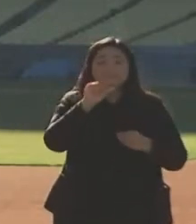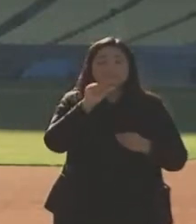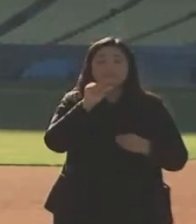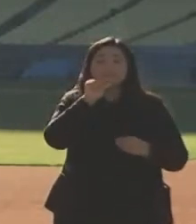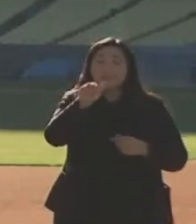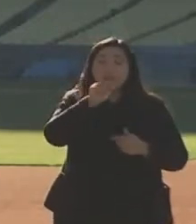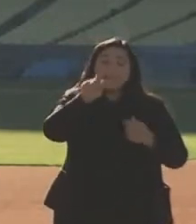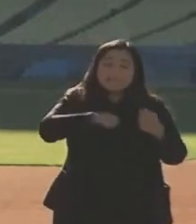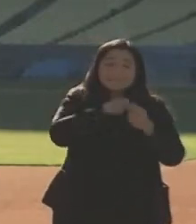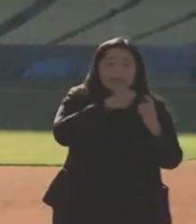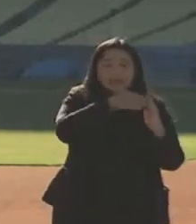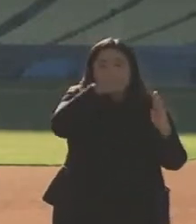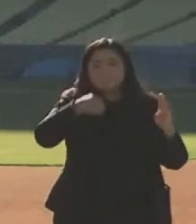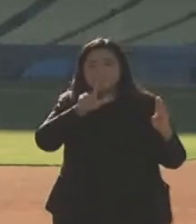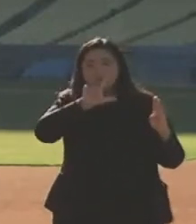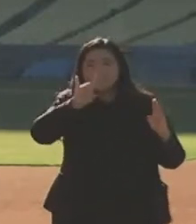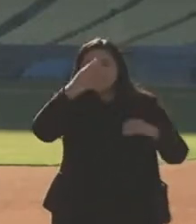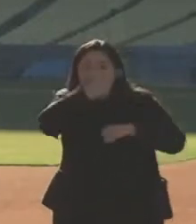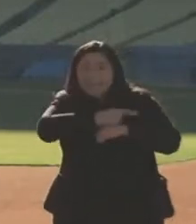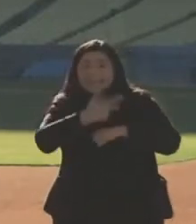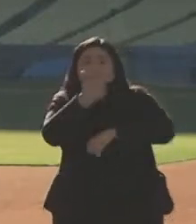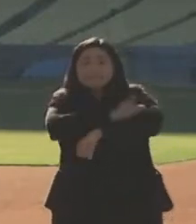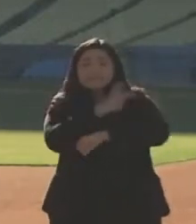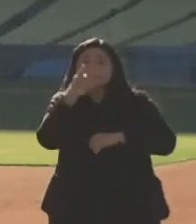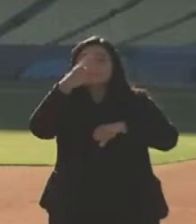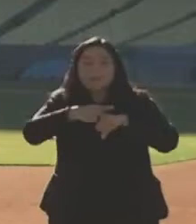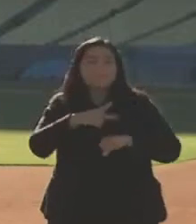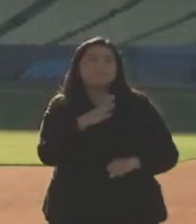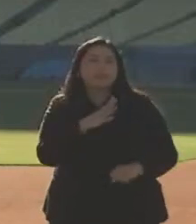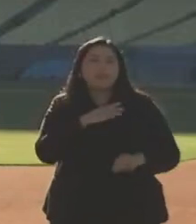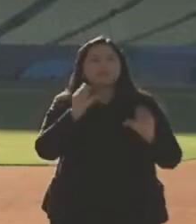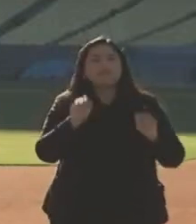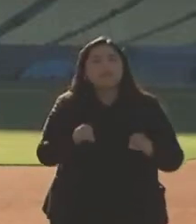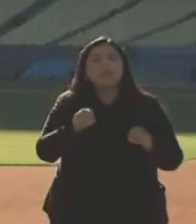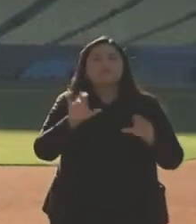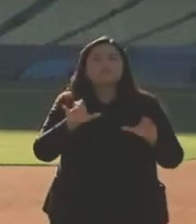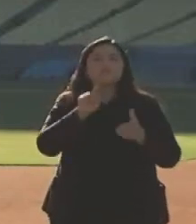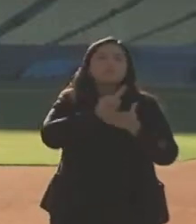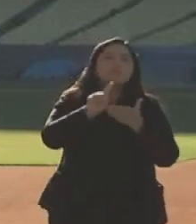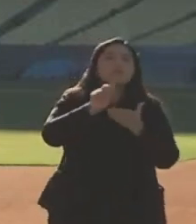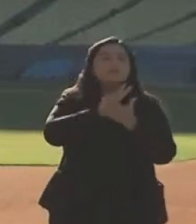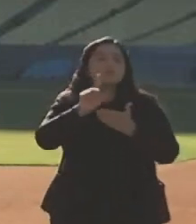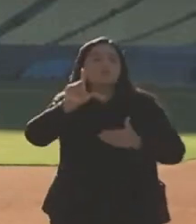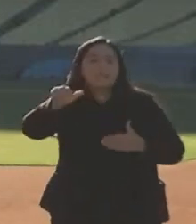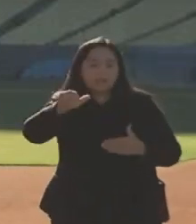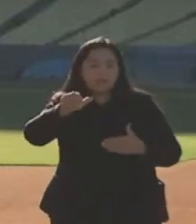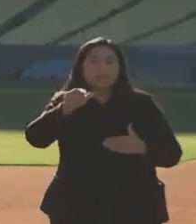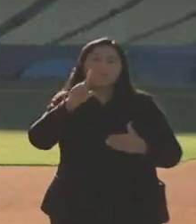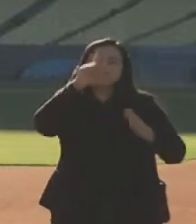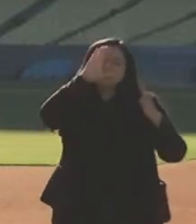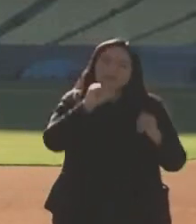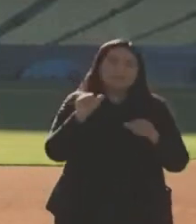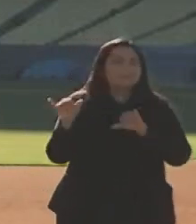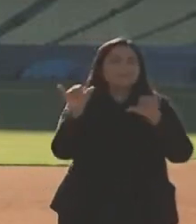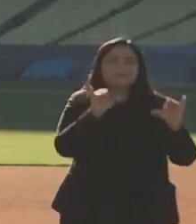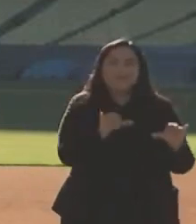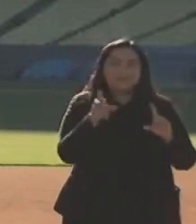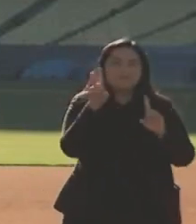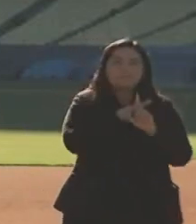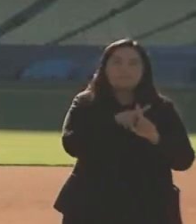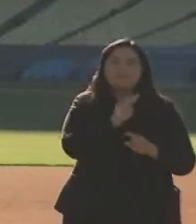if you go a week or two later. And it is the expectation that that will happen with Moderna too. That should not let us